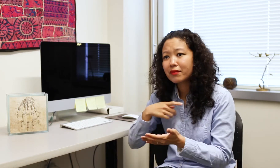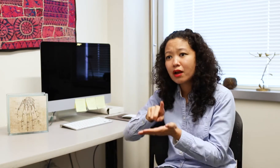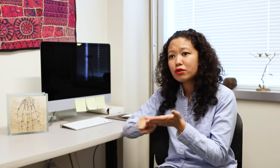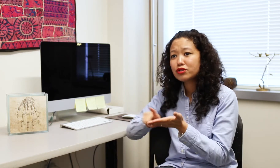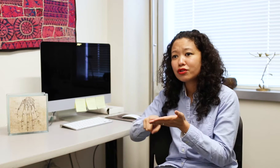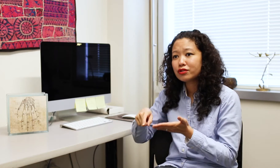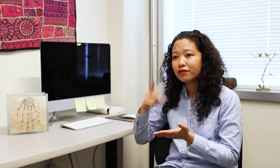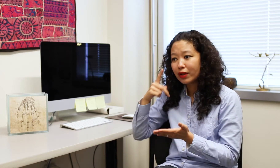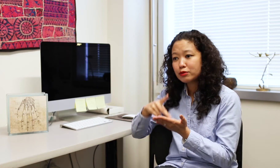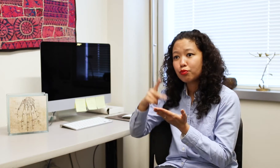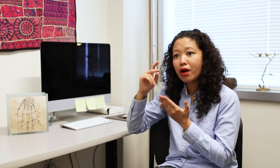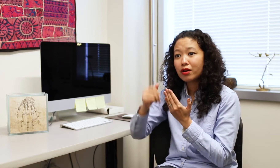with my research project.